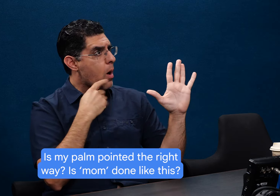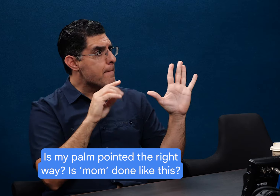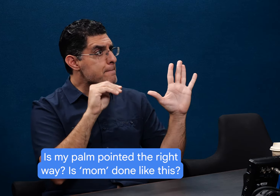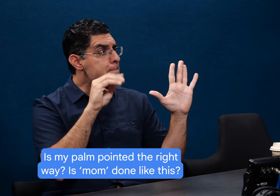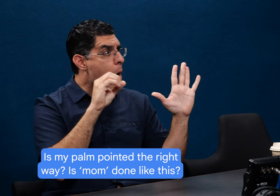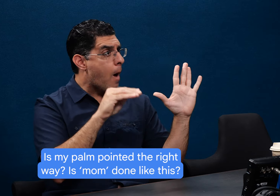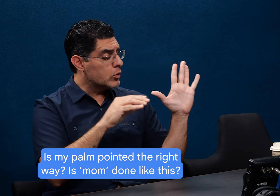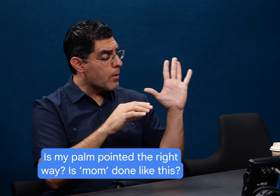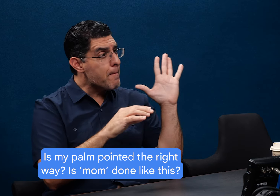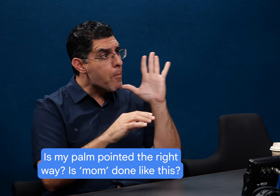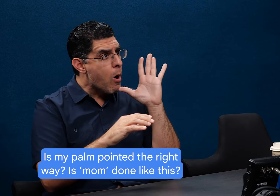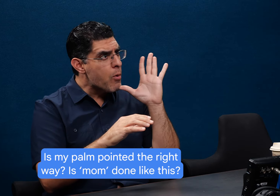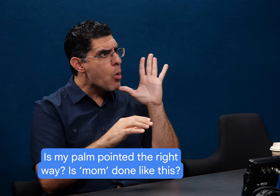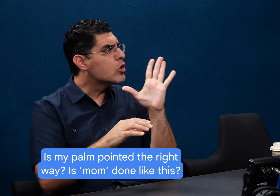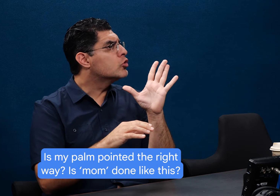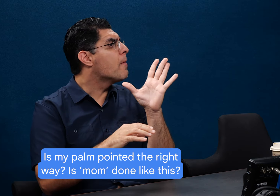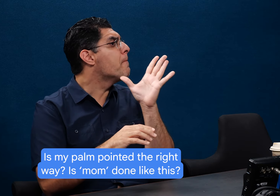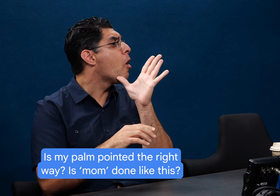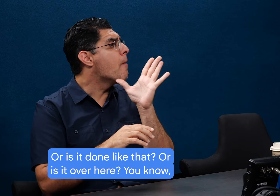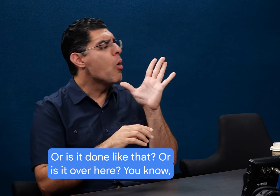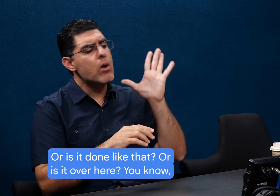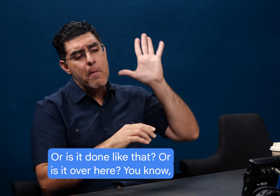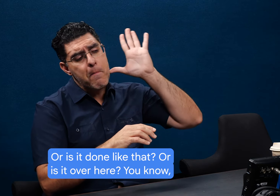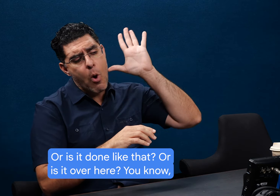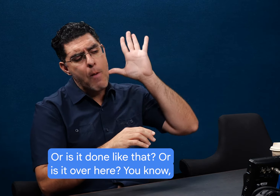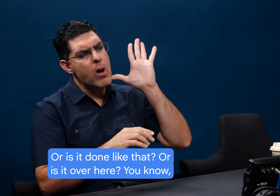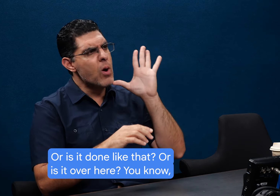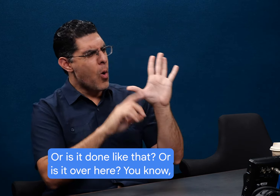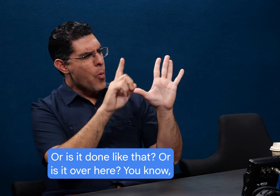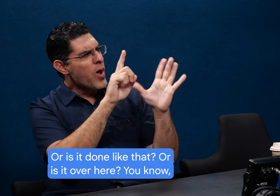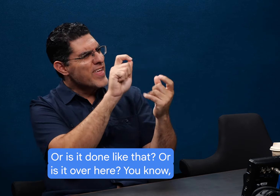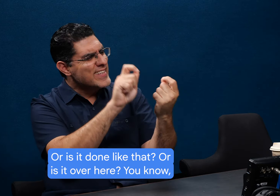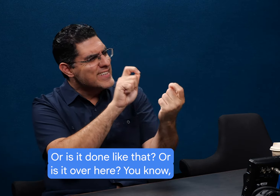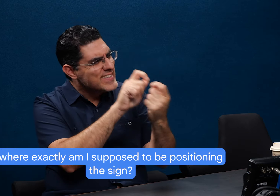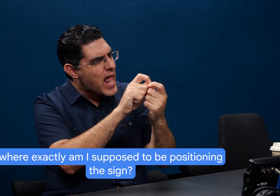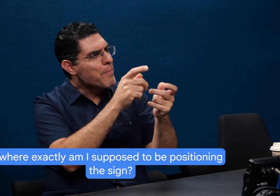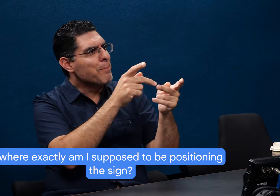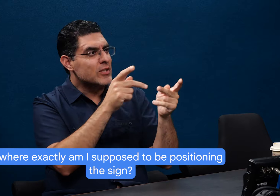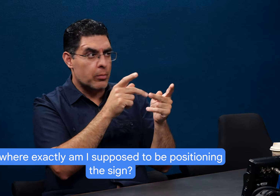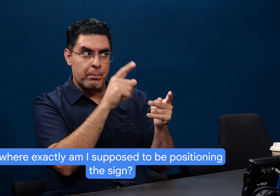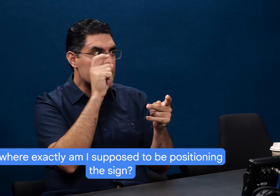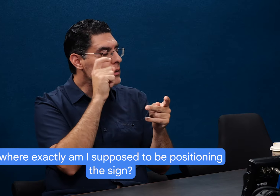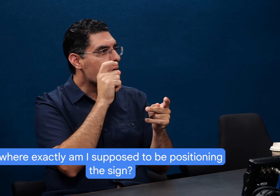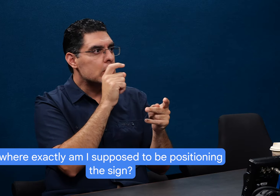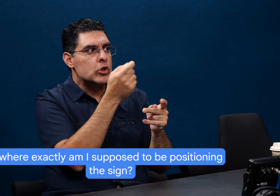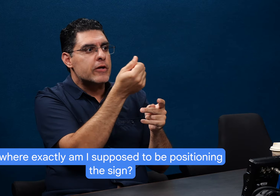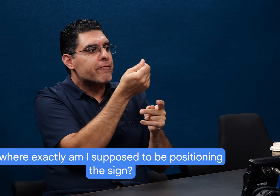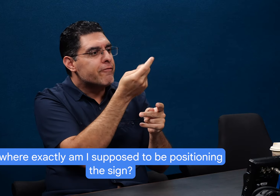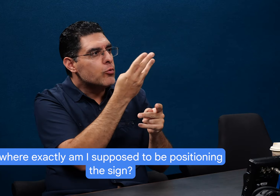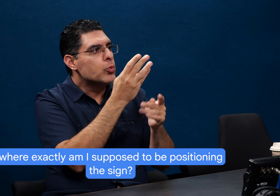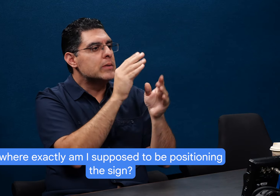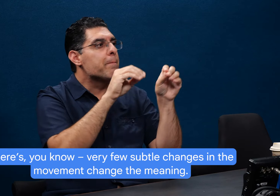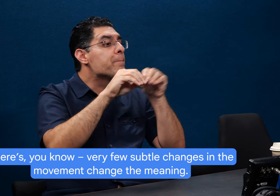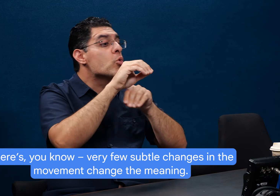my palm pointed the right way? Is mom done like this? Or is it done like that? Or is it over here? You know, where exactly am I supposed to be positioning